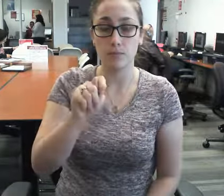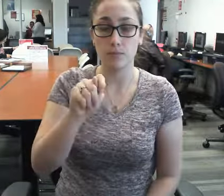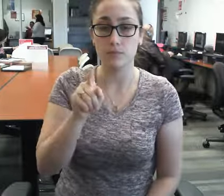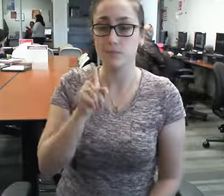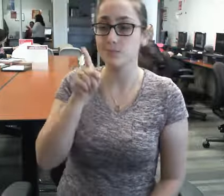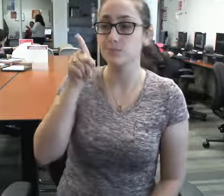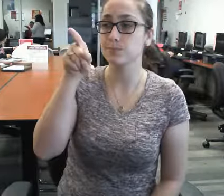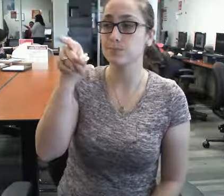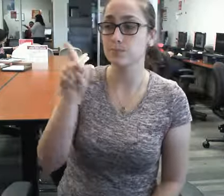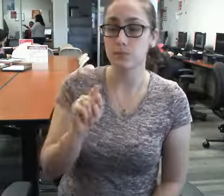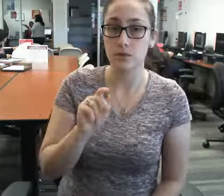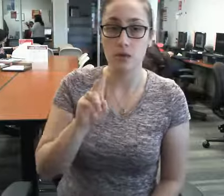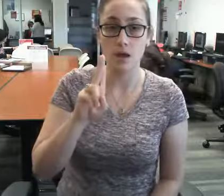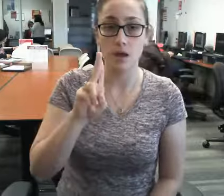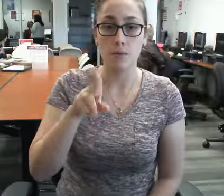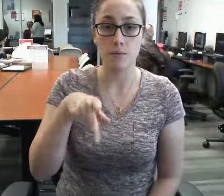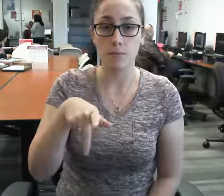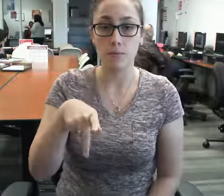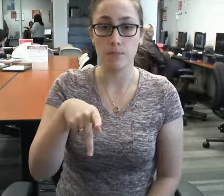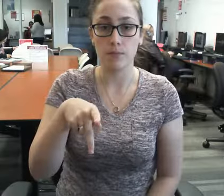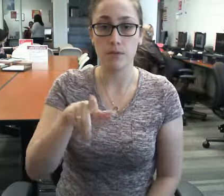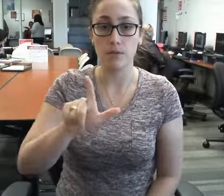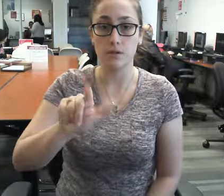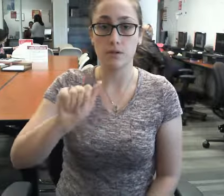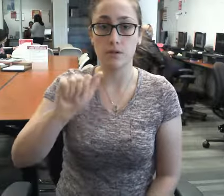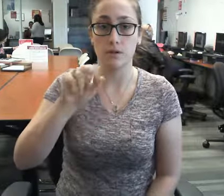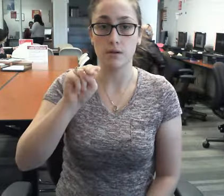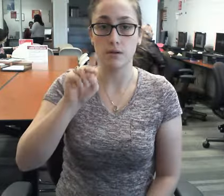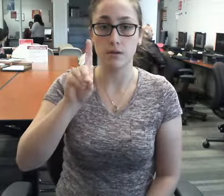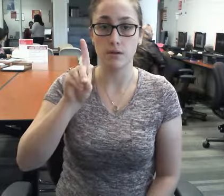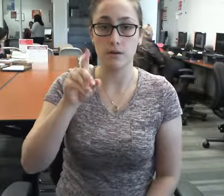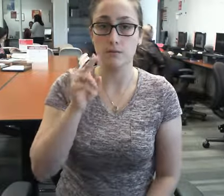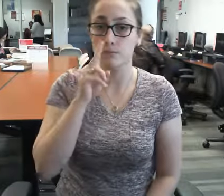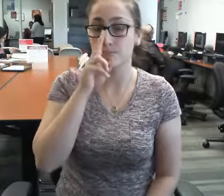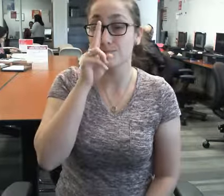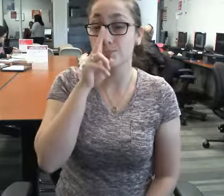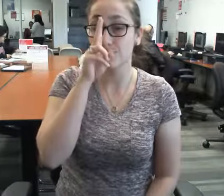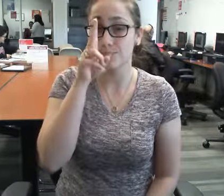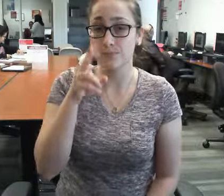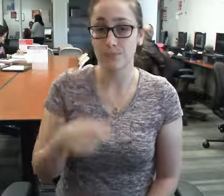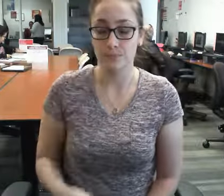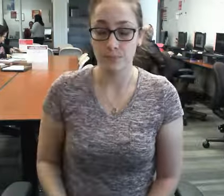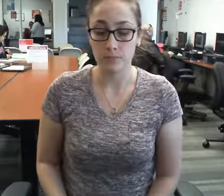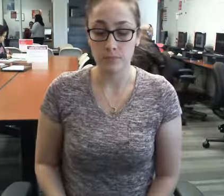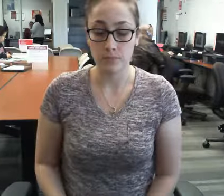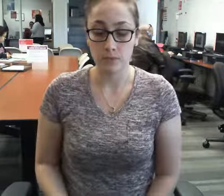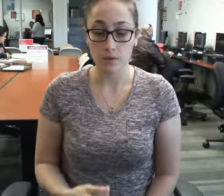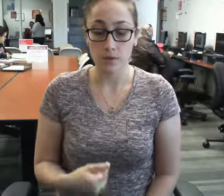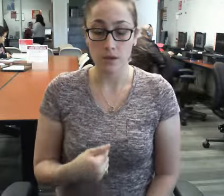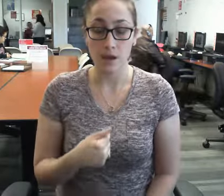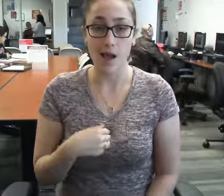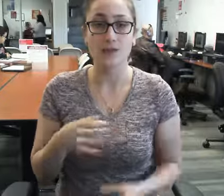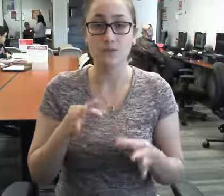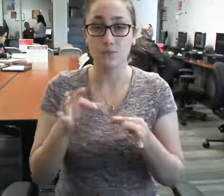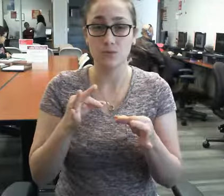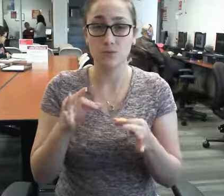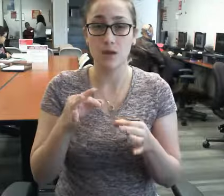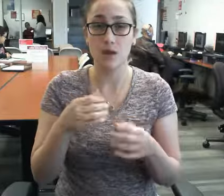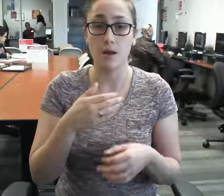yesterday? My hands were all blue yesterday. Oh, you didn't tell me yesterday. No, I saw it. I saw yesterday. And I said, I couldn't figure